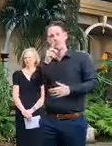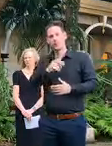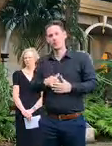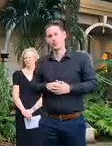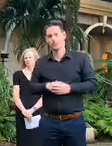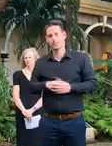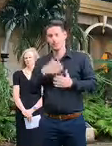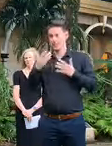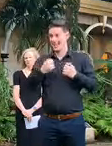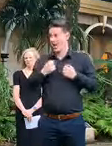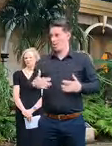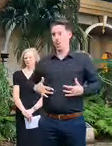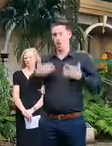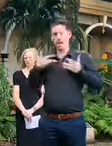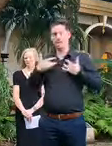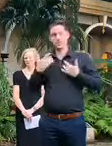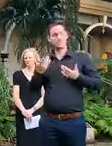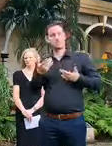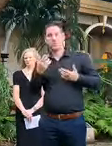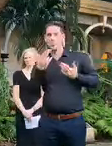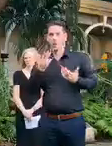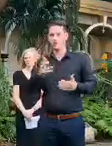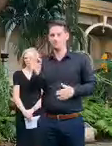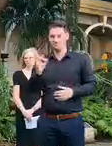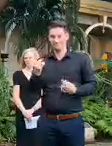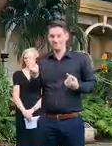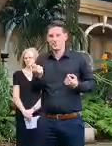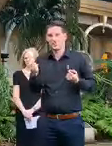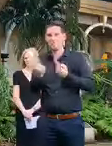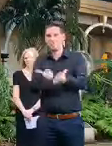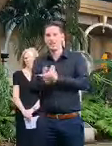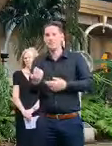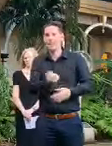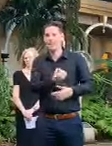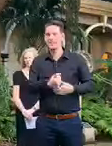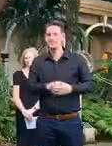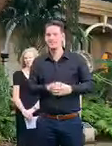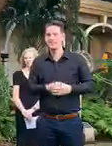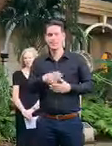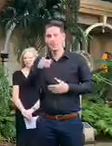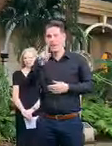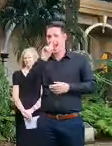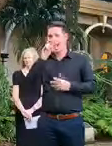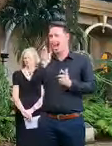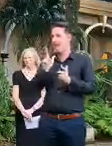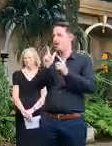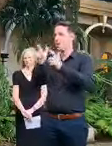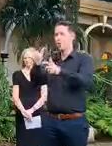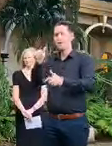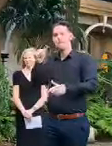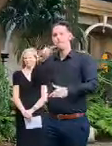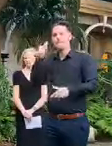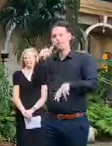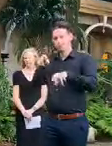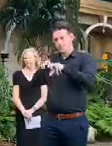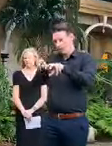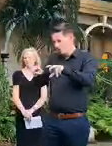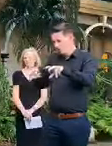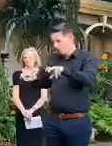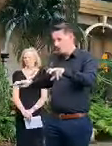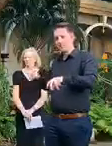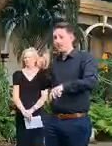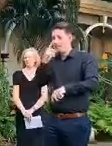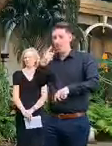means the way we live our lives has to change that means you can't go to the beach and sit on top of each other